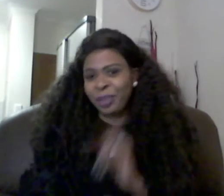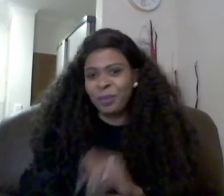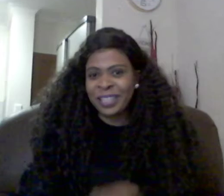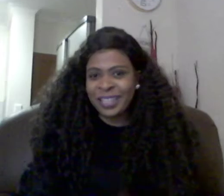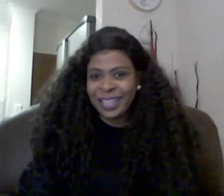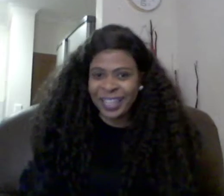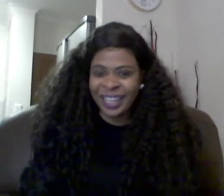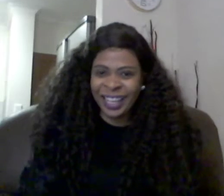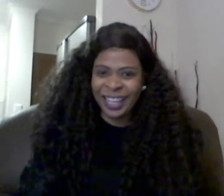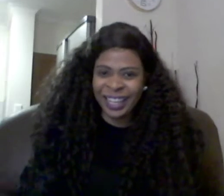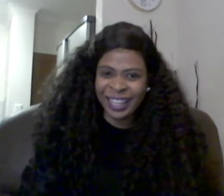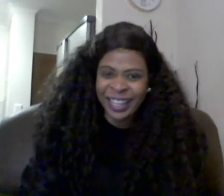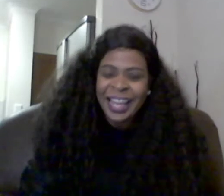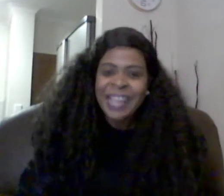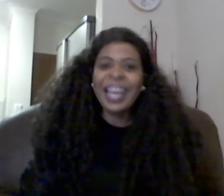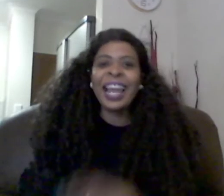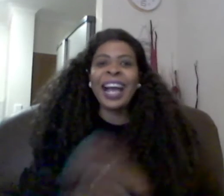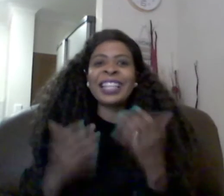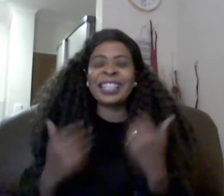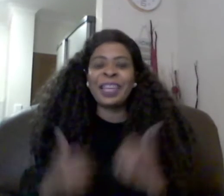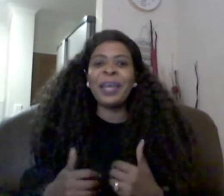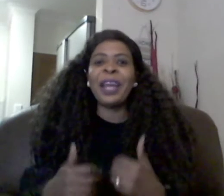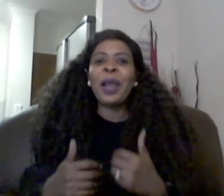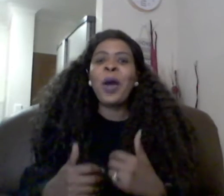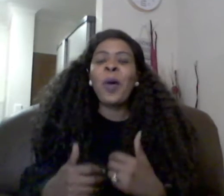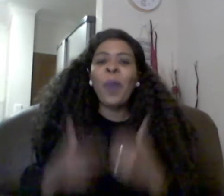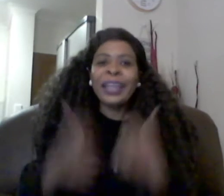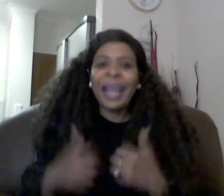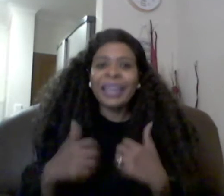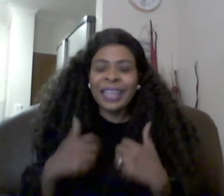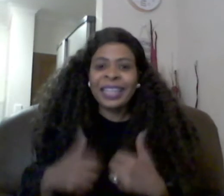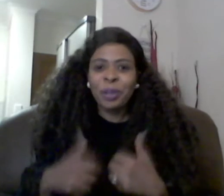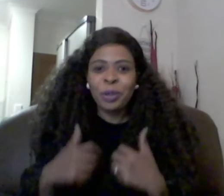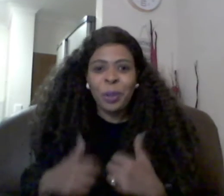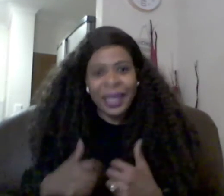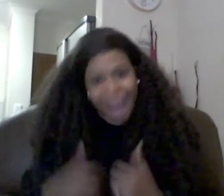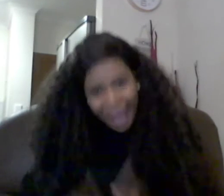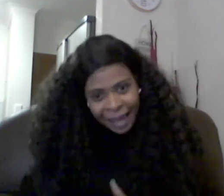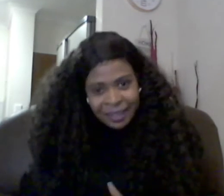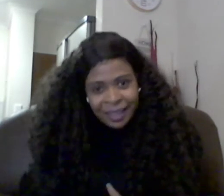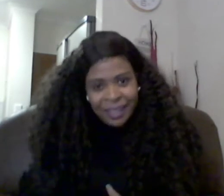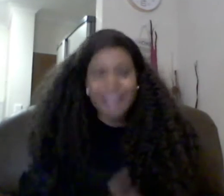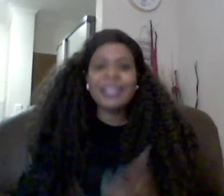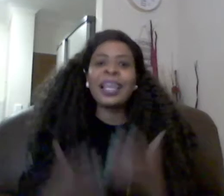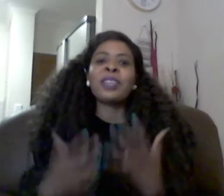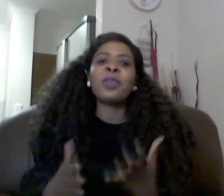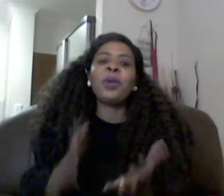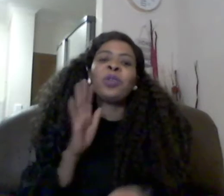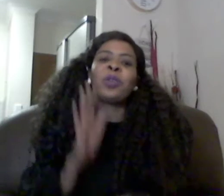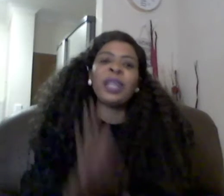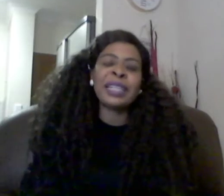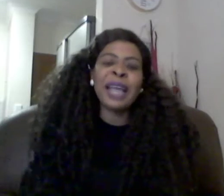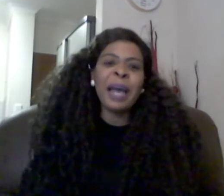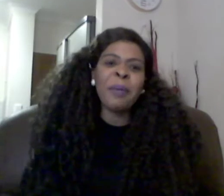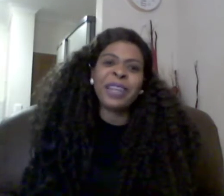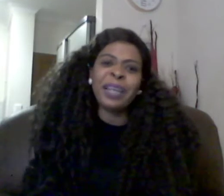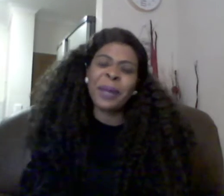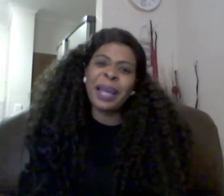you first day then i asked him then what attracted you to me then he says you know during the time of that prayer